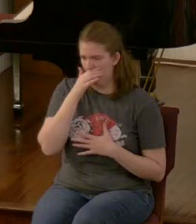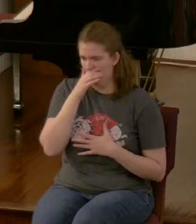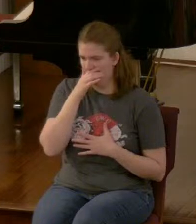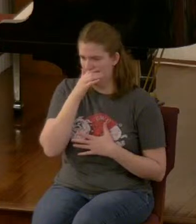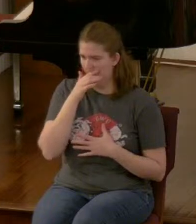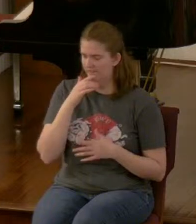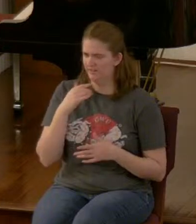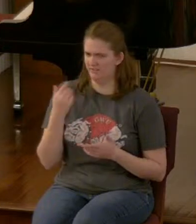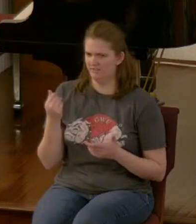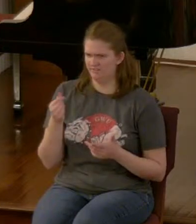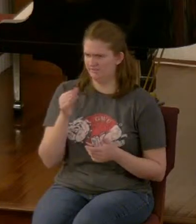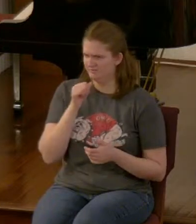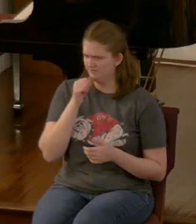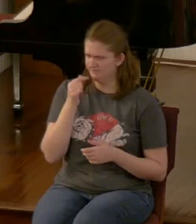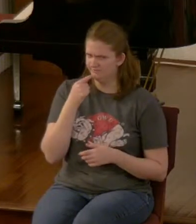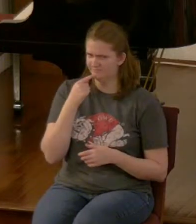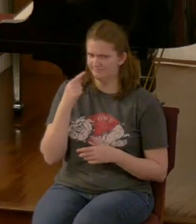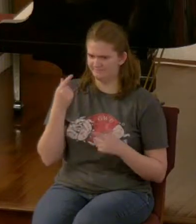going to happen